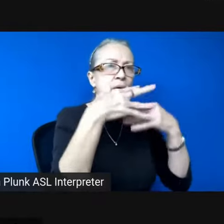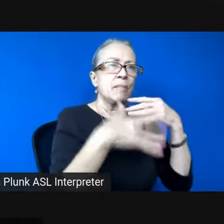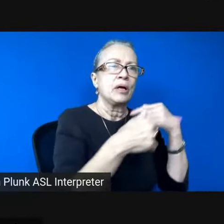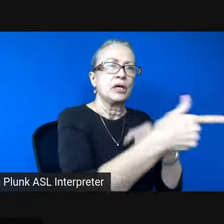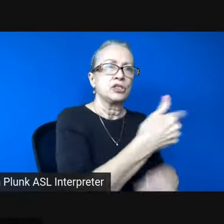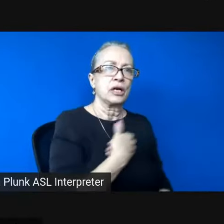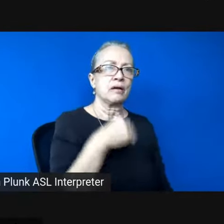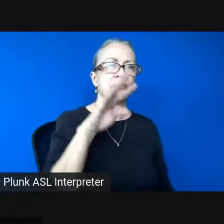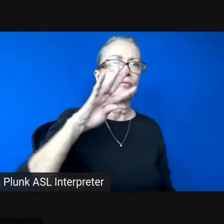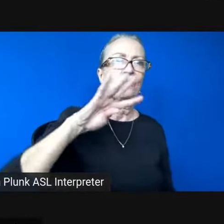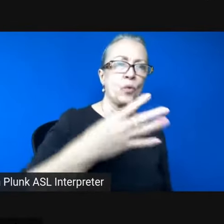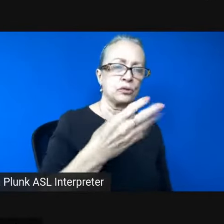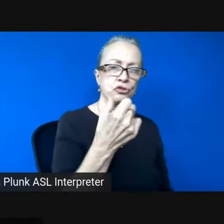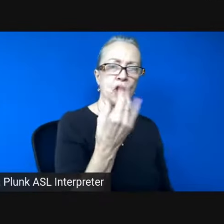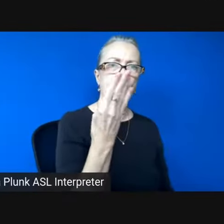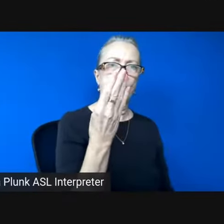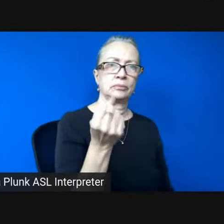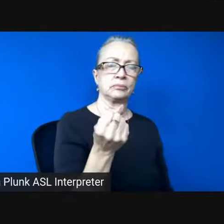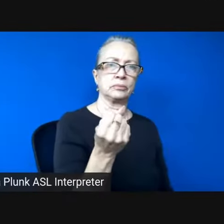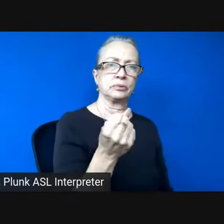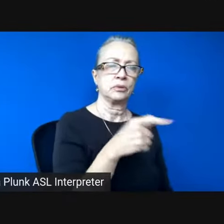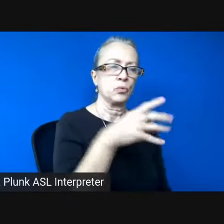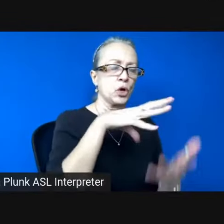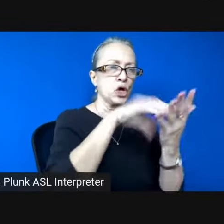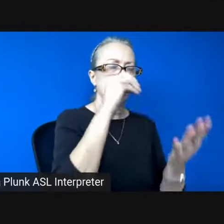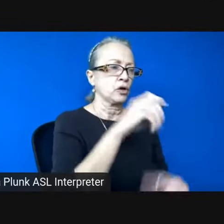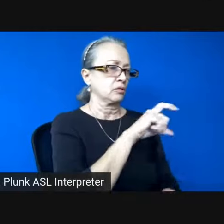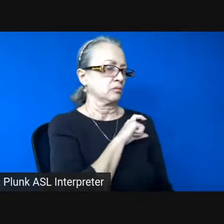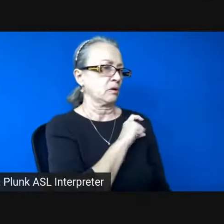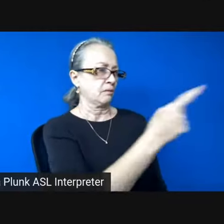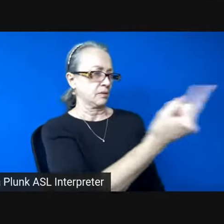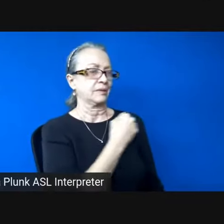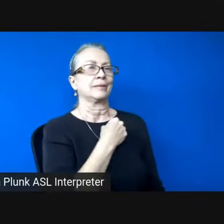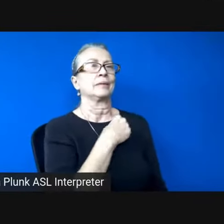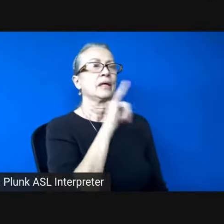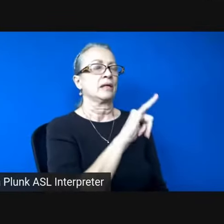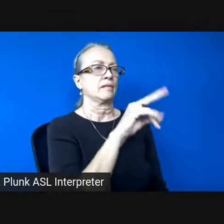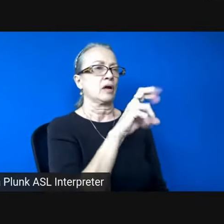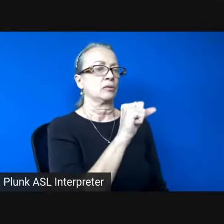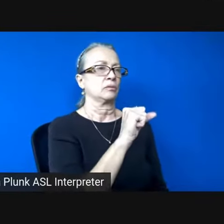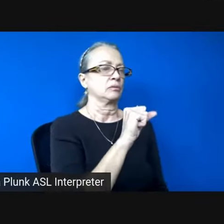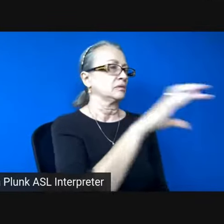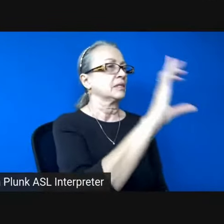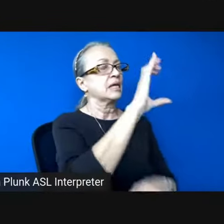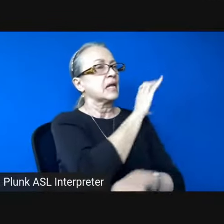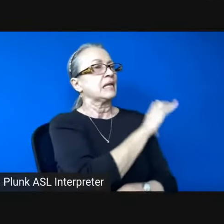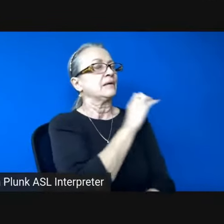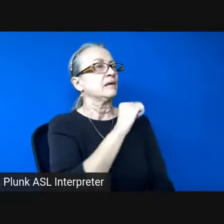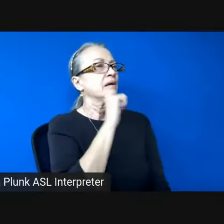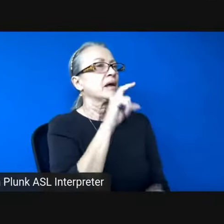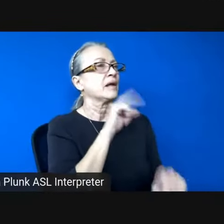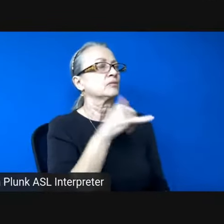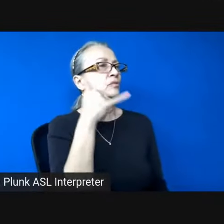Learned about the virus when the cough came, when the clinic wouldn't answer the phone. Remembered what the ER cost